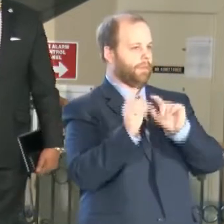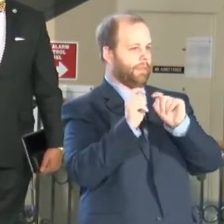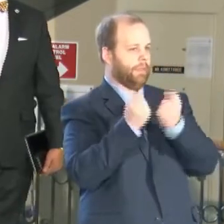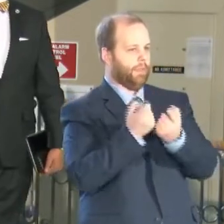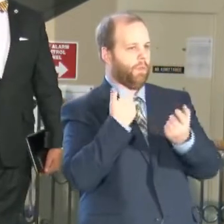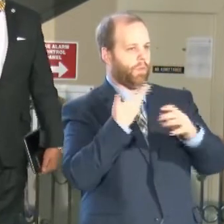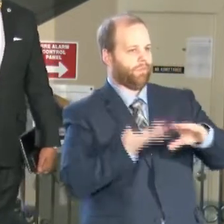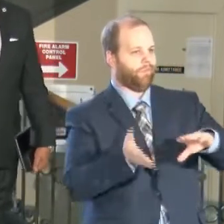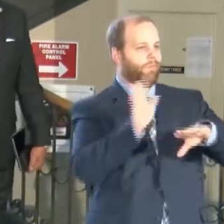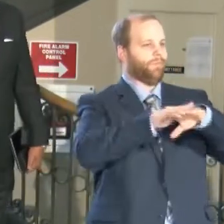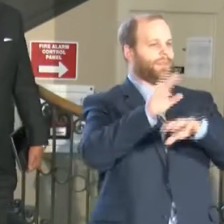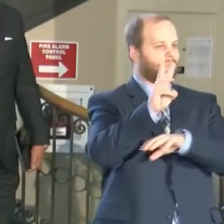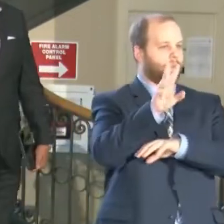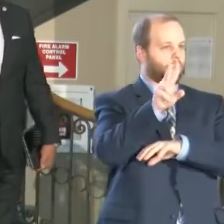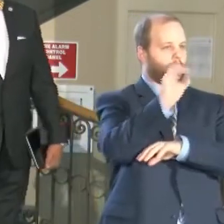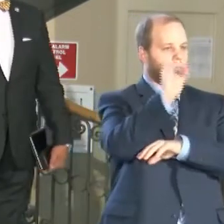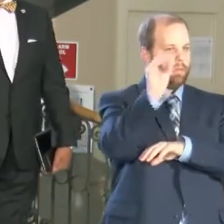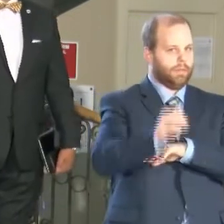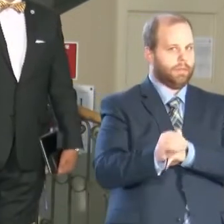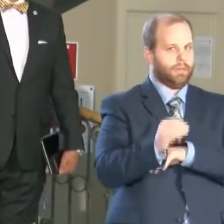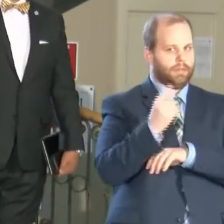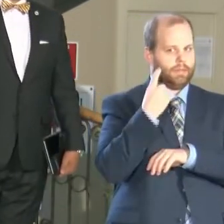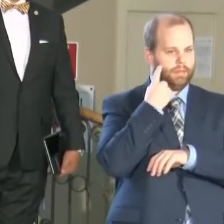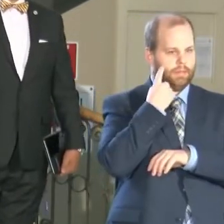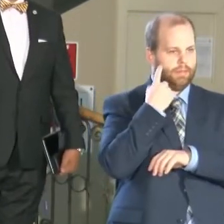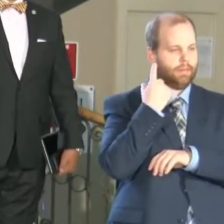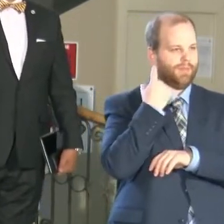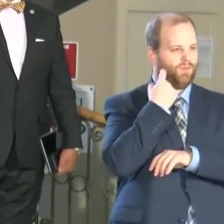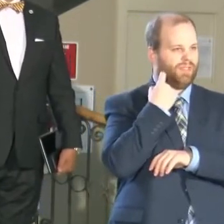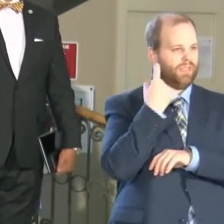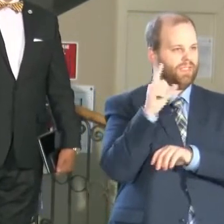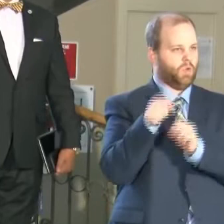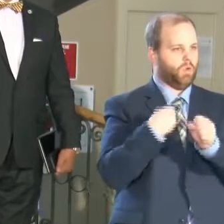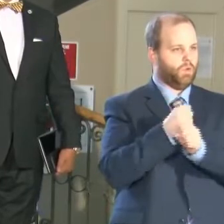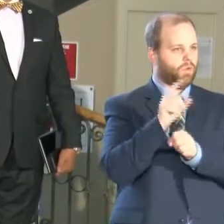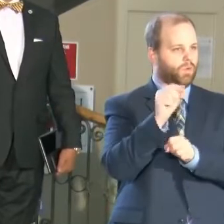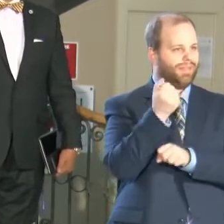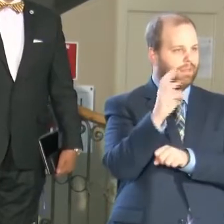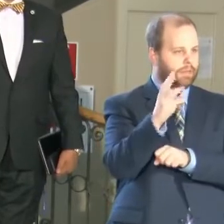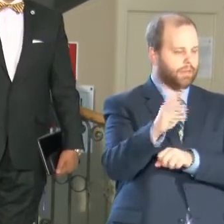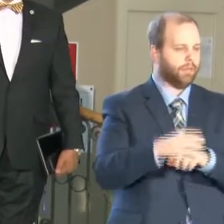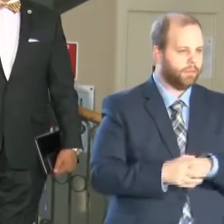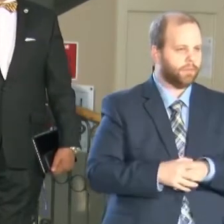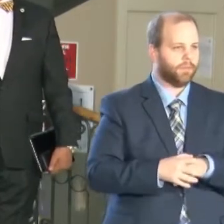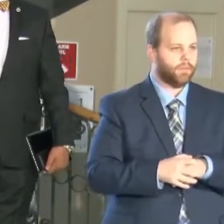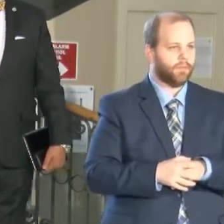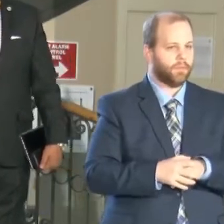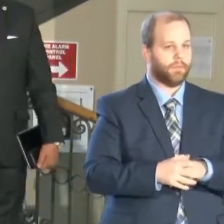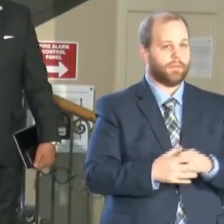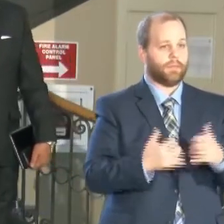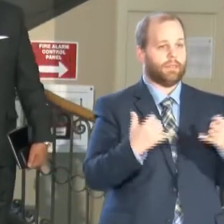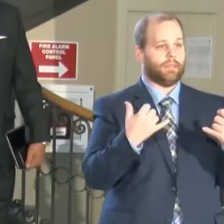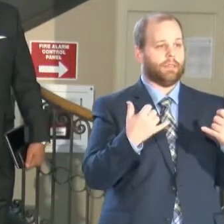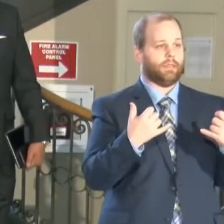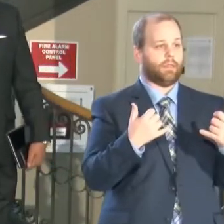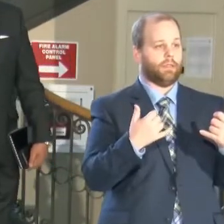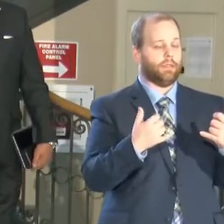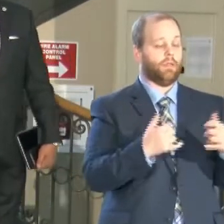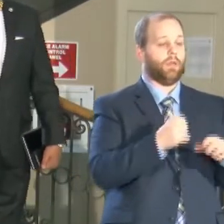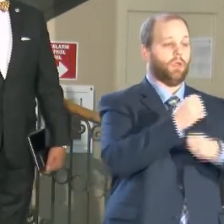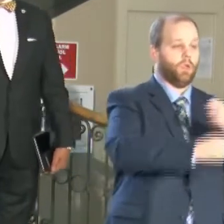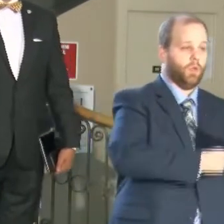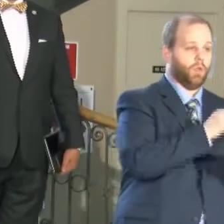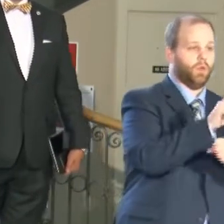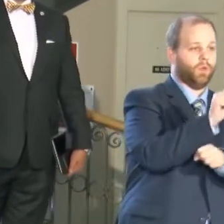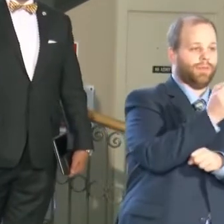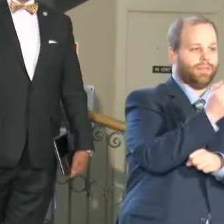62% since 2016. We do not have as much vacancies as we had in 2017 during the power